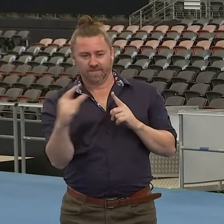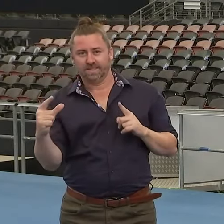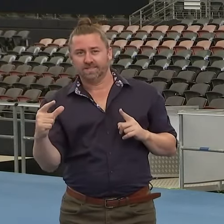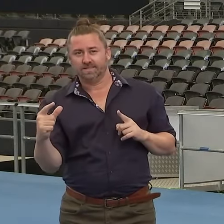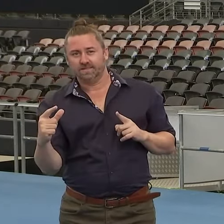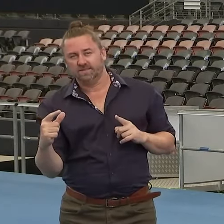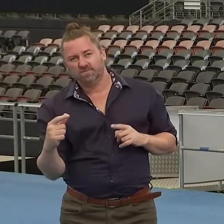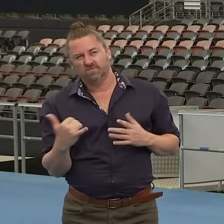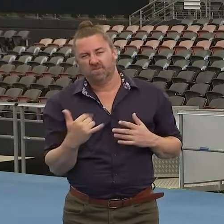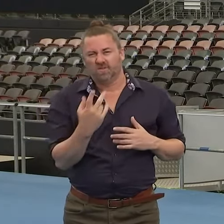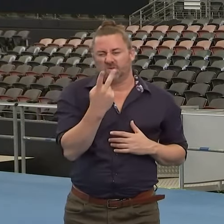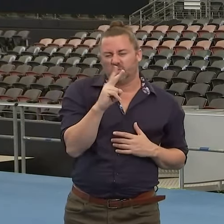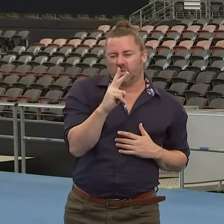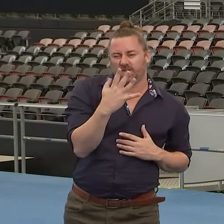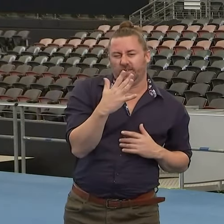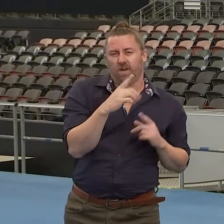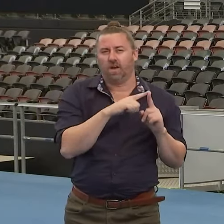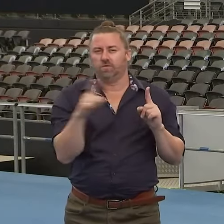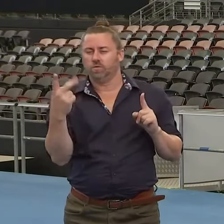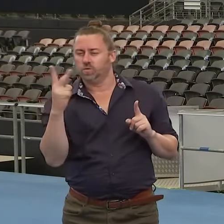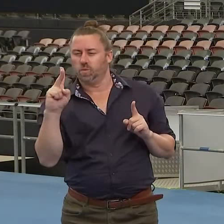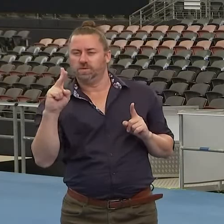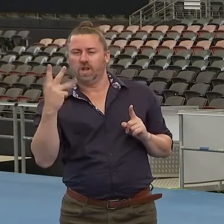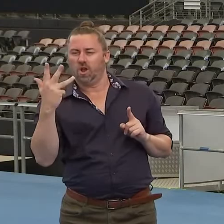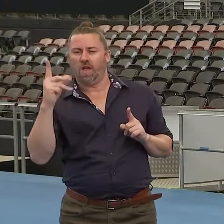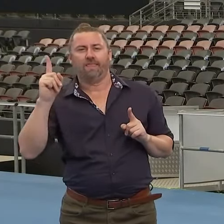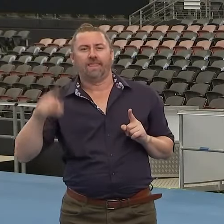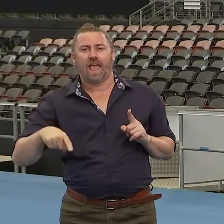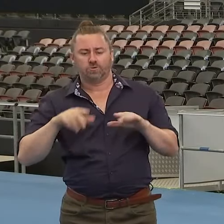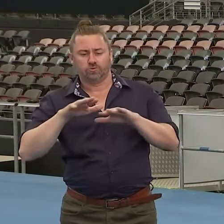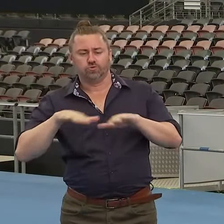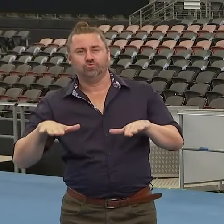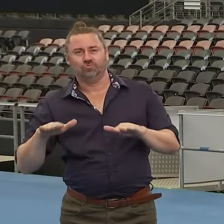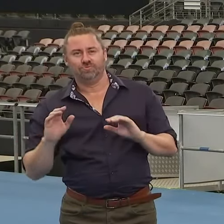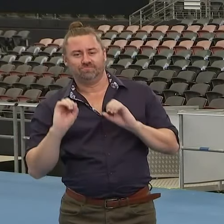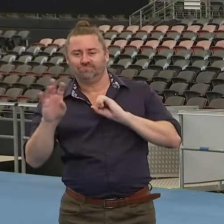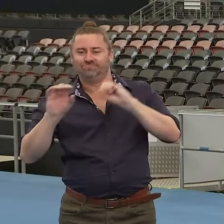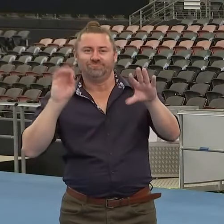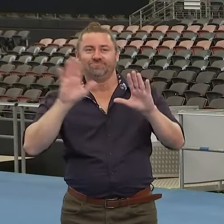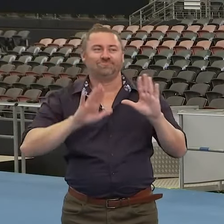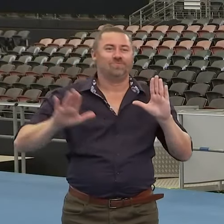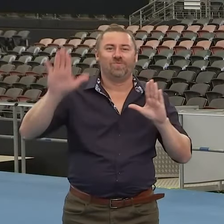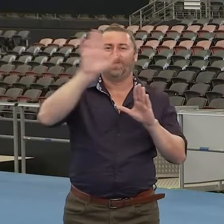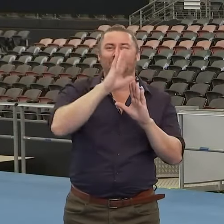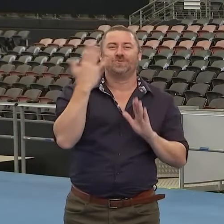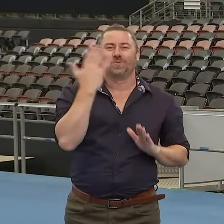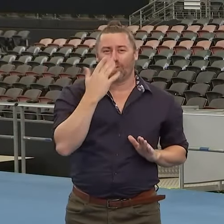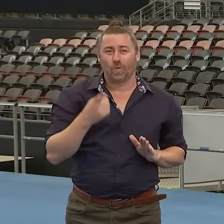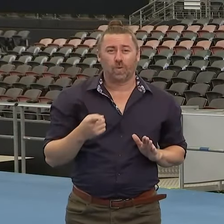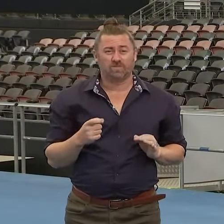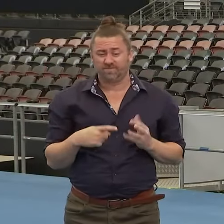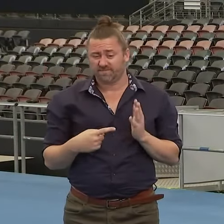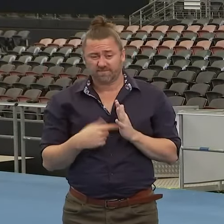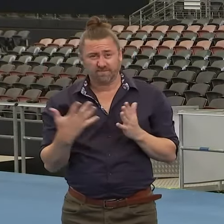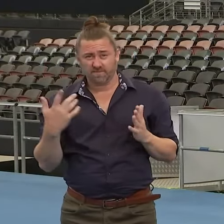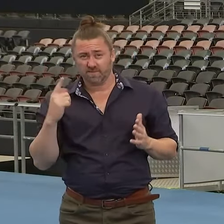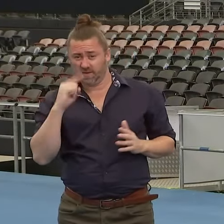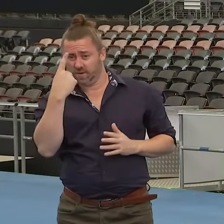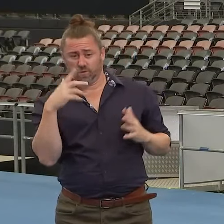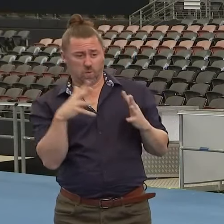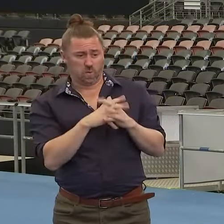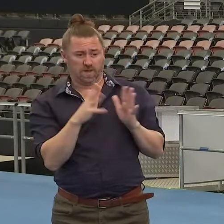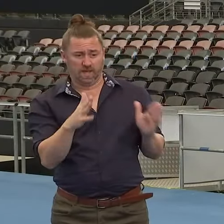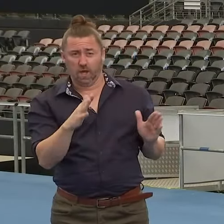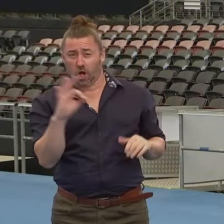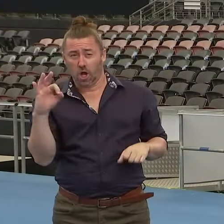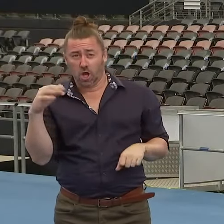25,000 to 29,000 children. It's a good sample. And we've had a very trouble-free first week